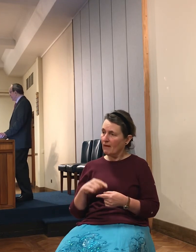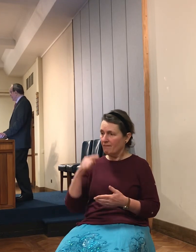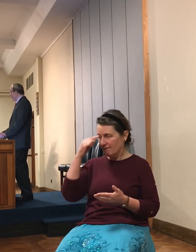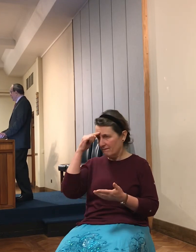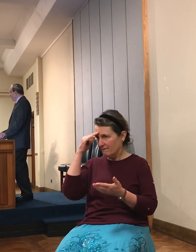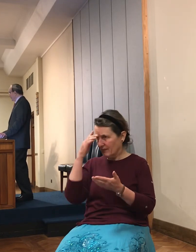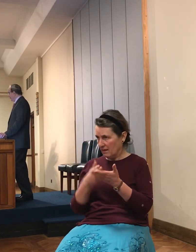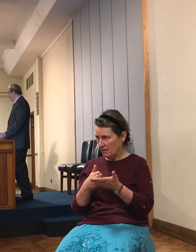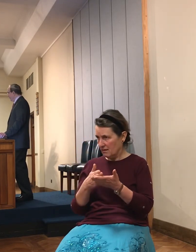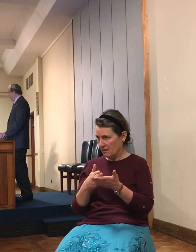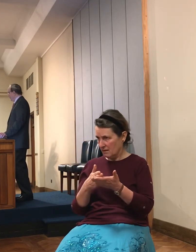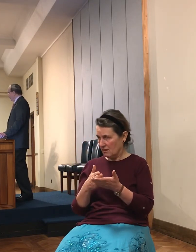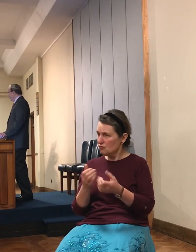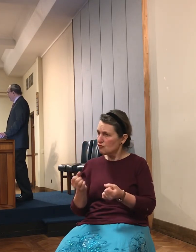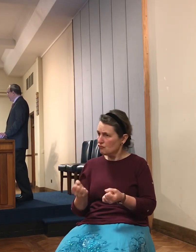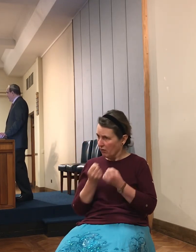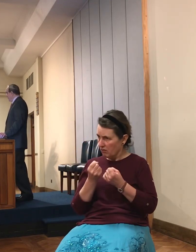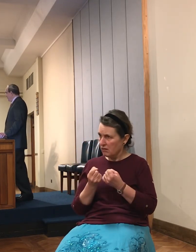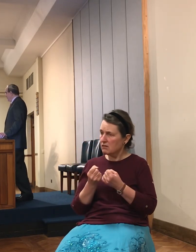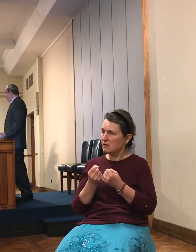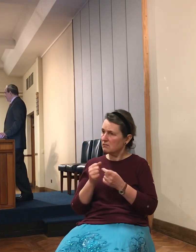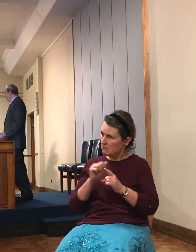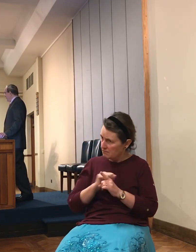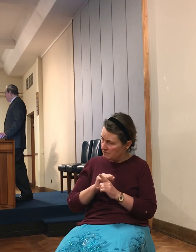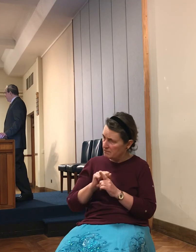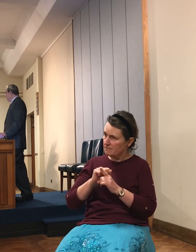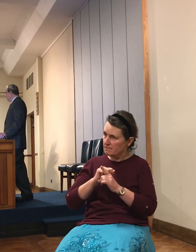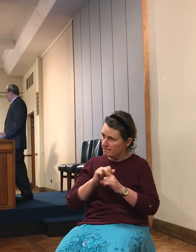task of strengthening faith.